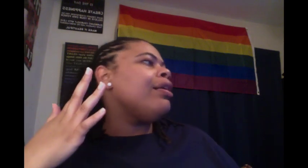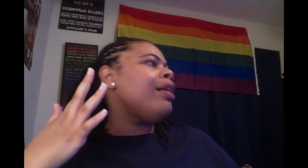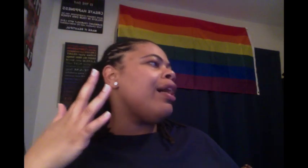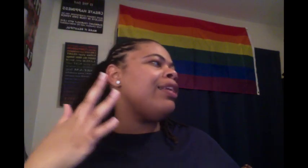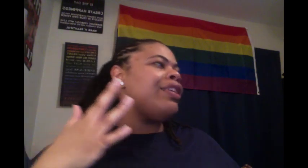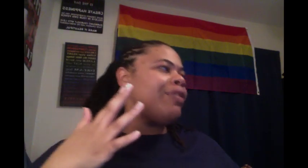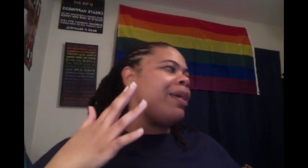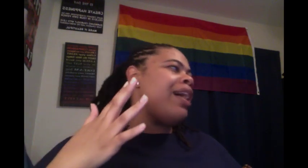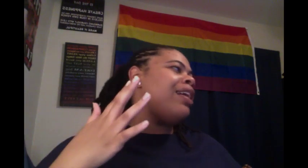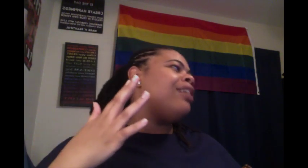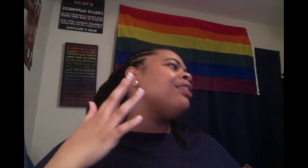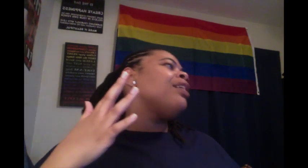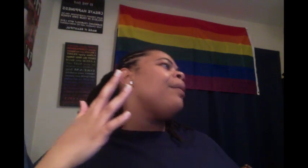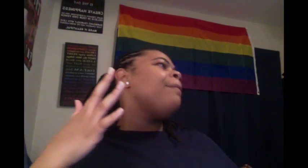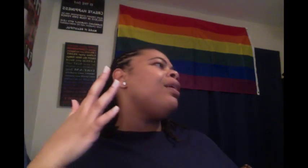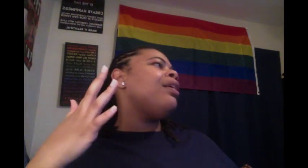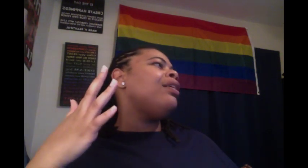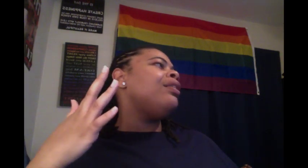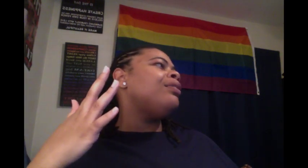Girl, I ain't even mad at her. But, um,